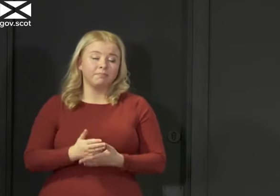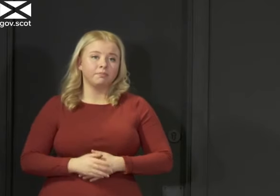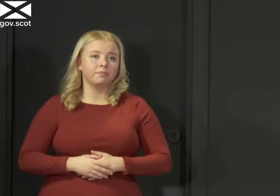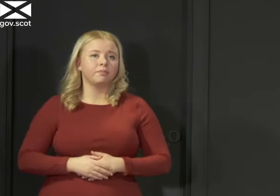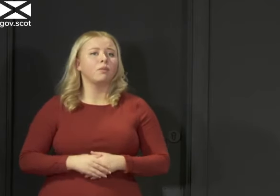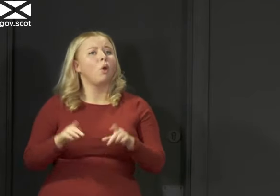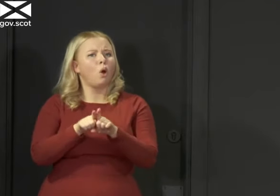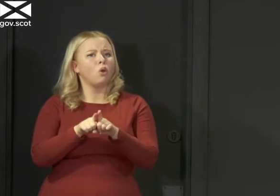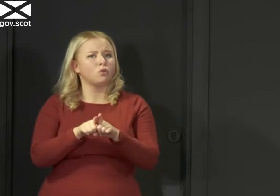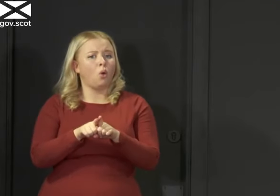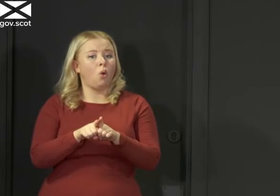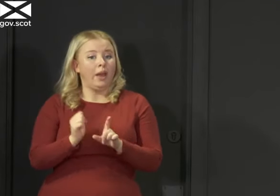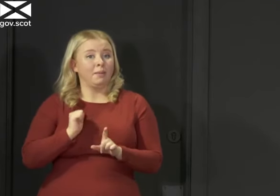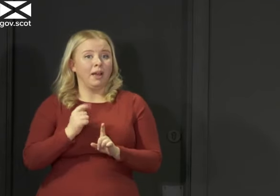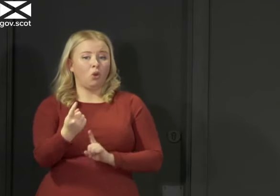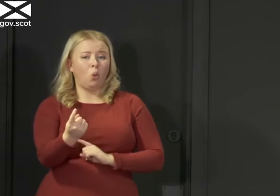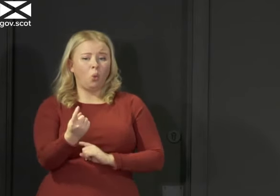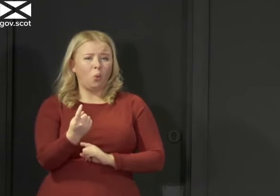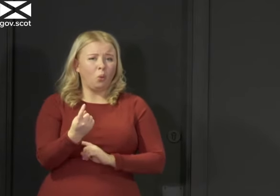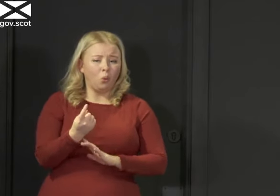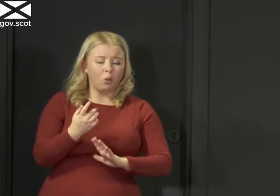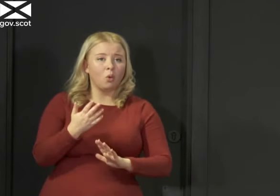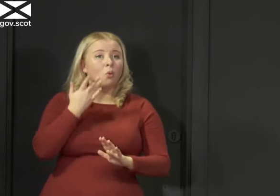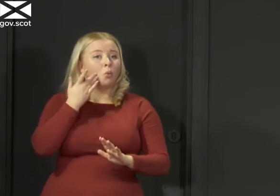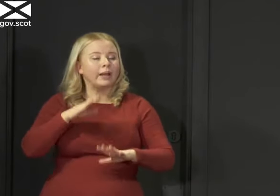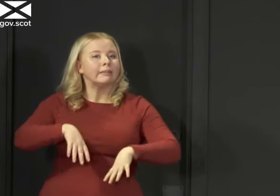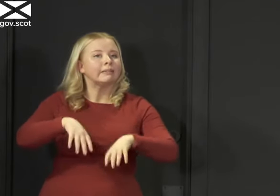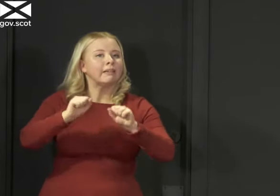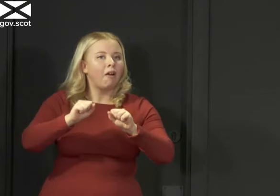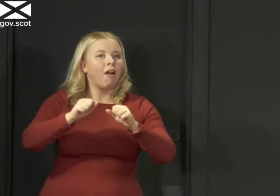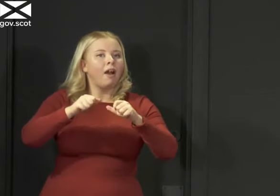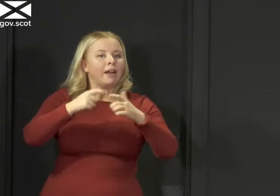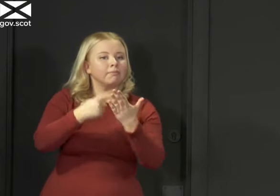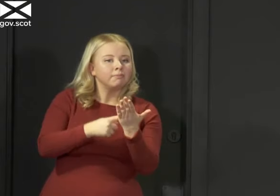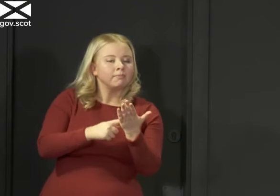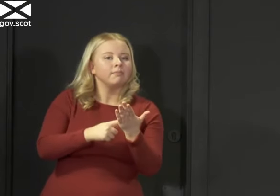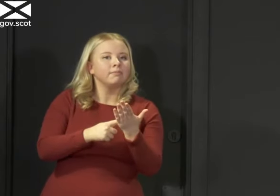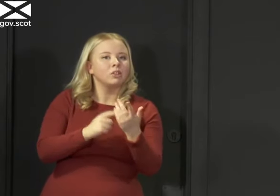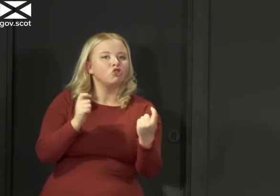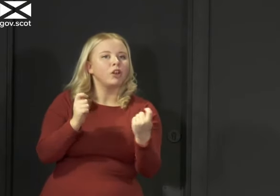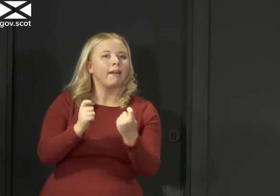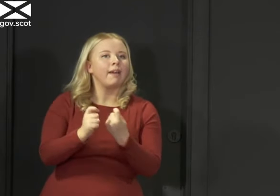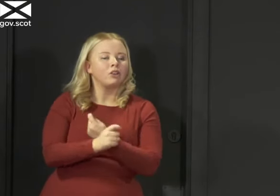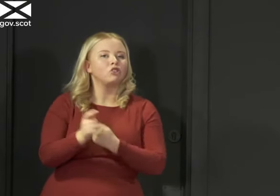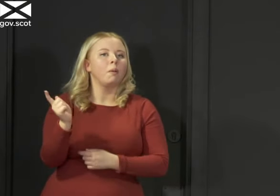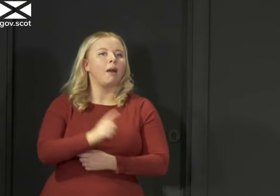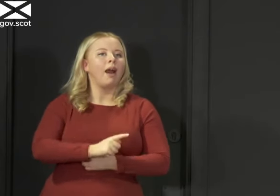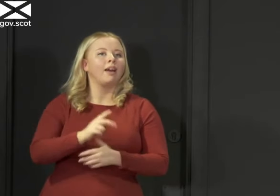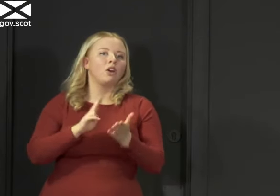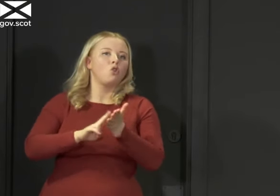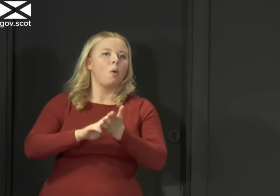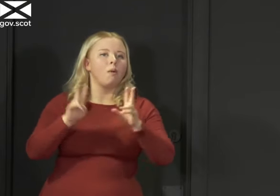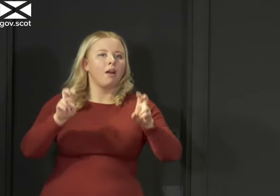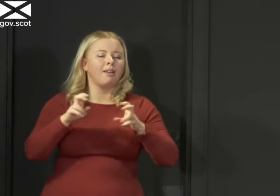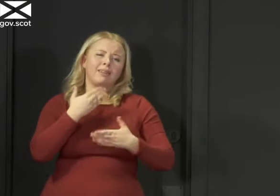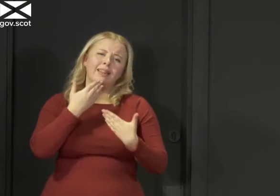bringing the day closer when we can start to ease these restrictions and get back to some kind of normality. So my